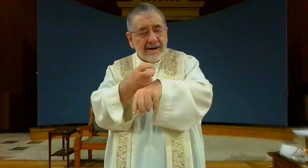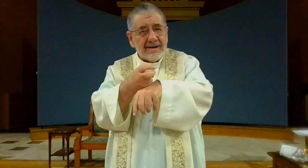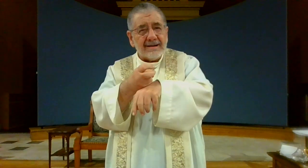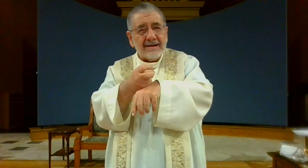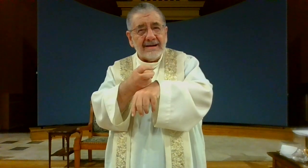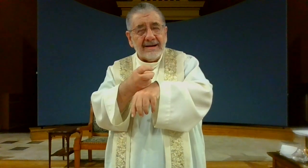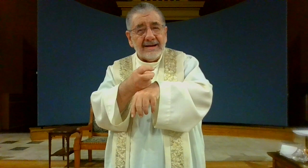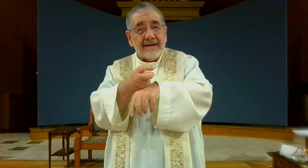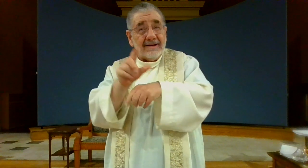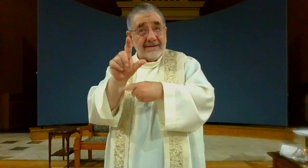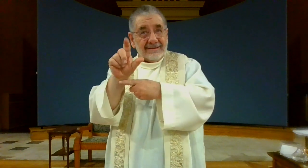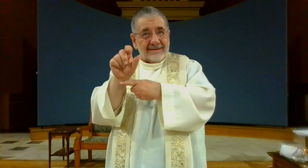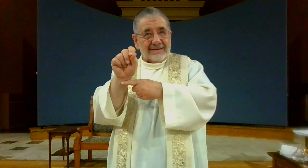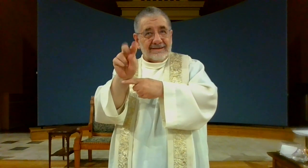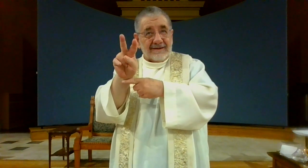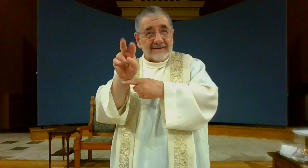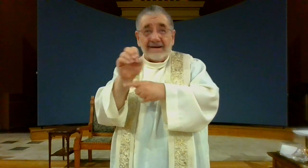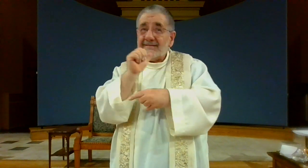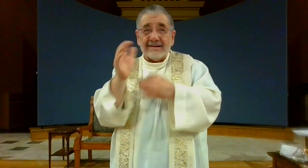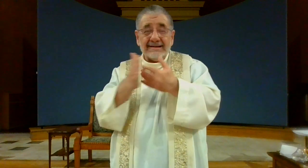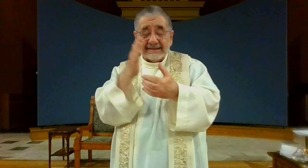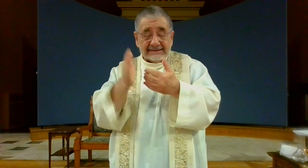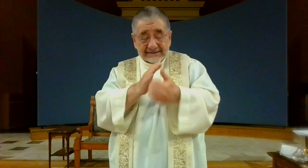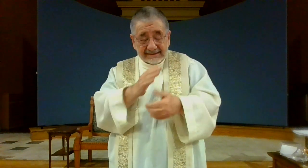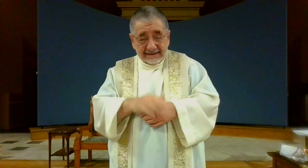that's tough love is not easy